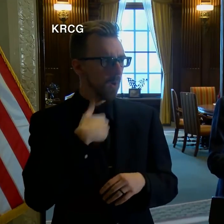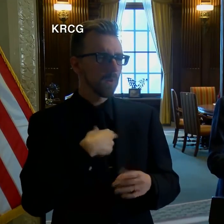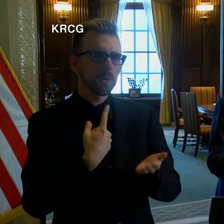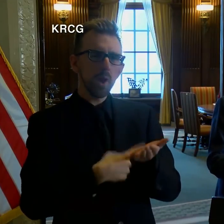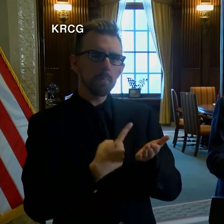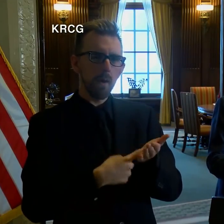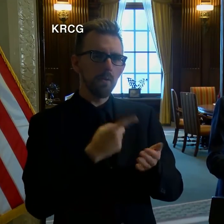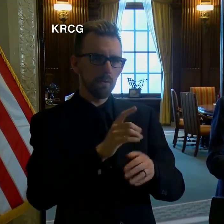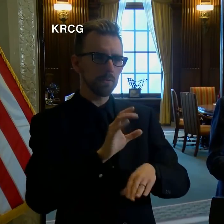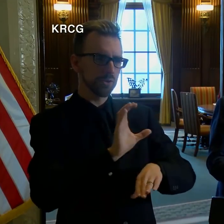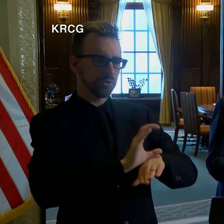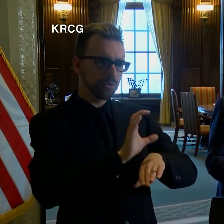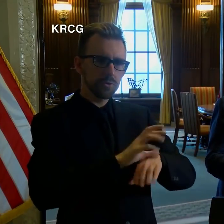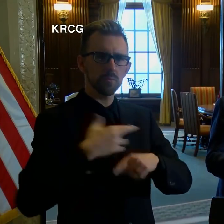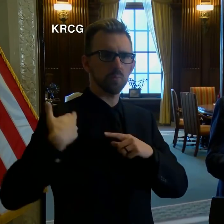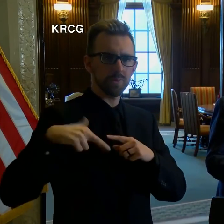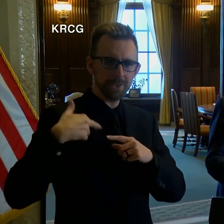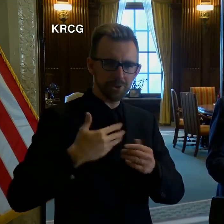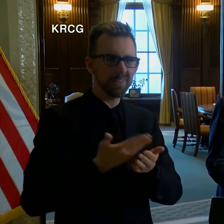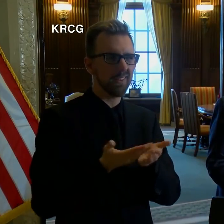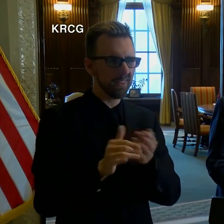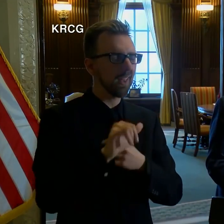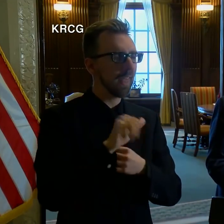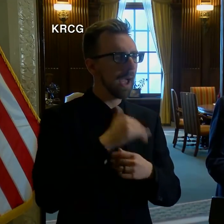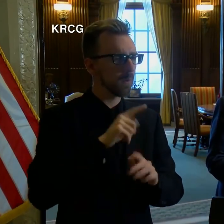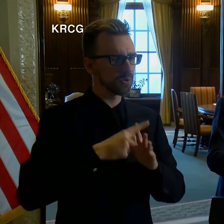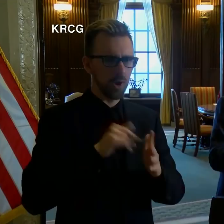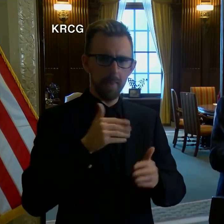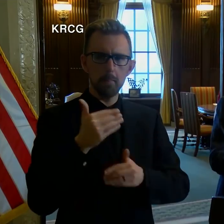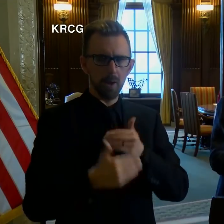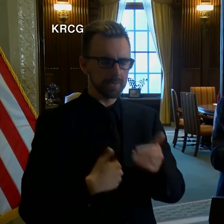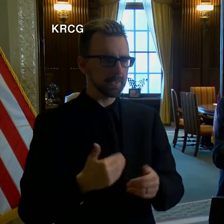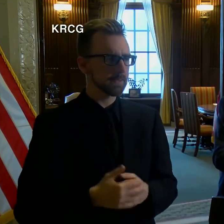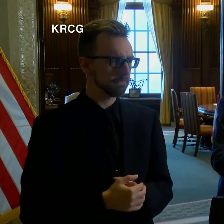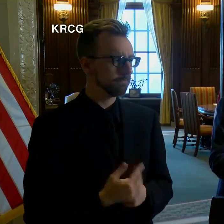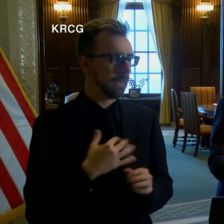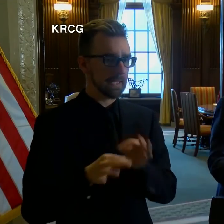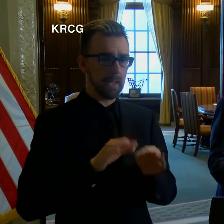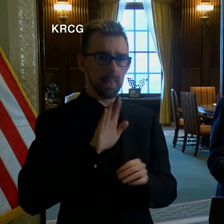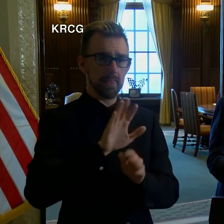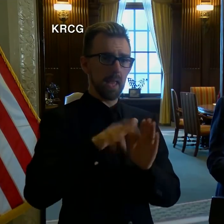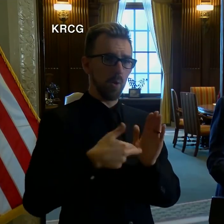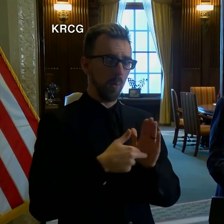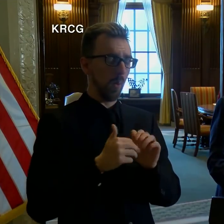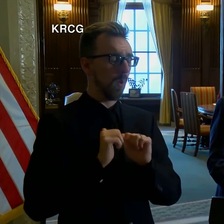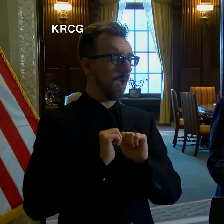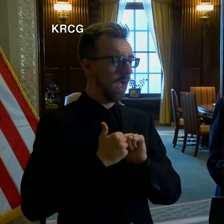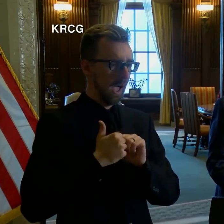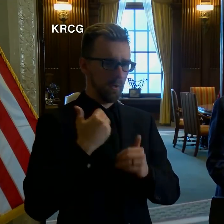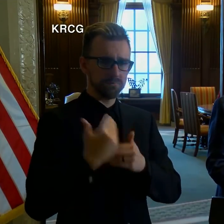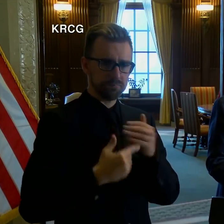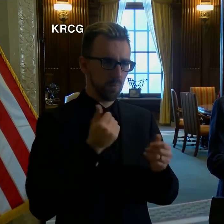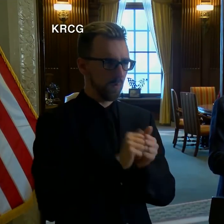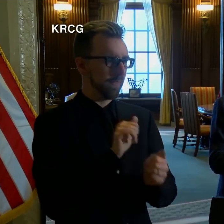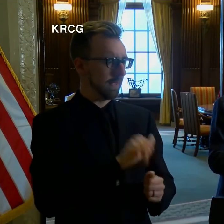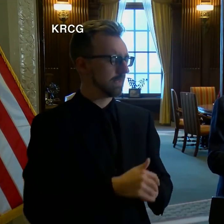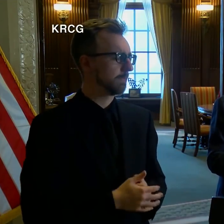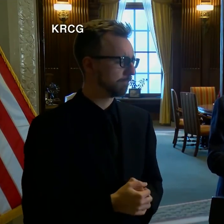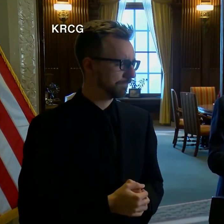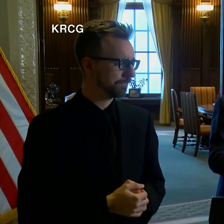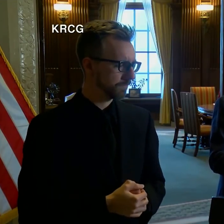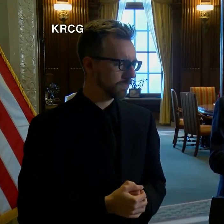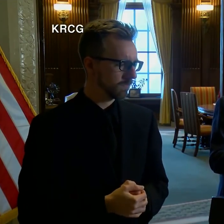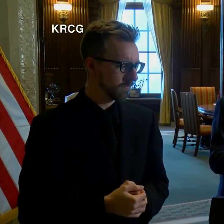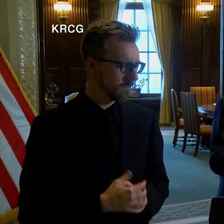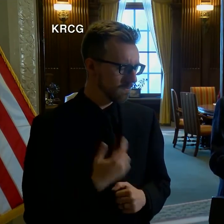about the religious organizations across the state. We're going to start that process of actually explaining what role they can take in helping with this. Look, I understand